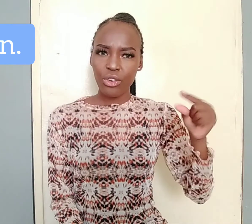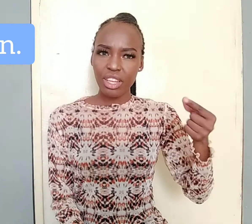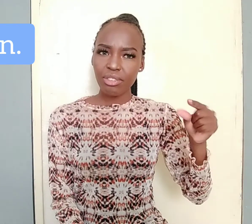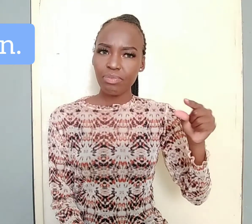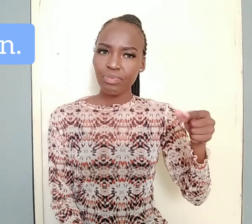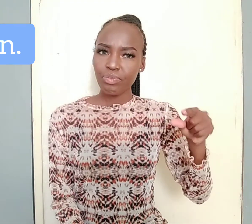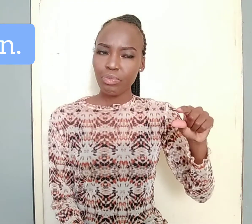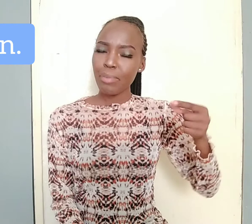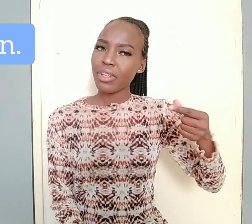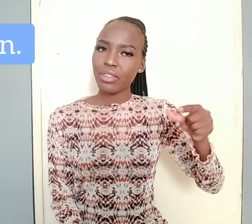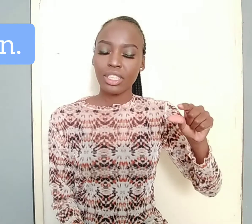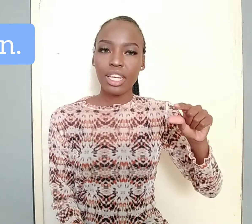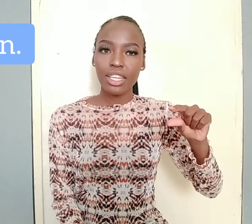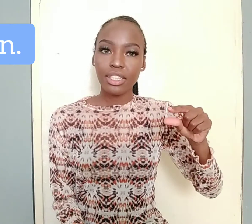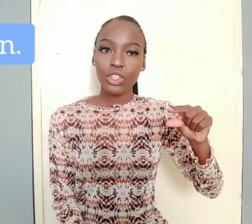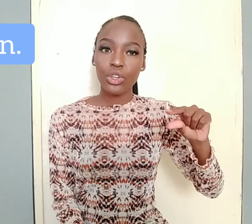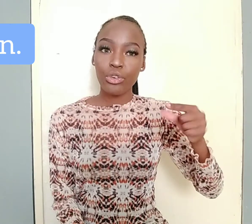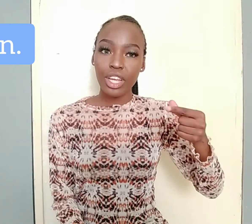Green. Maybe exercise. So green.